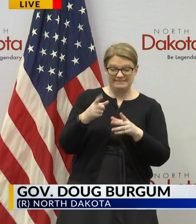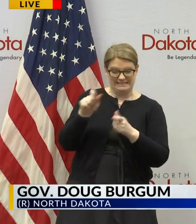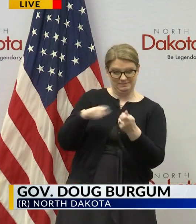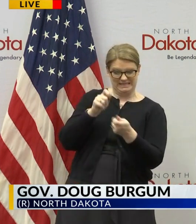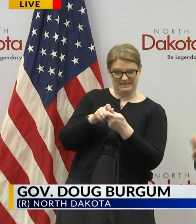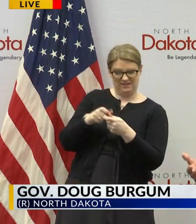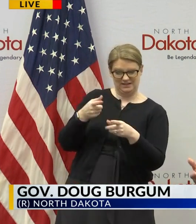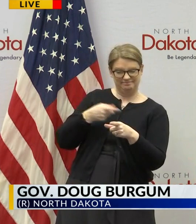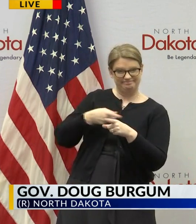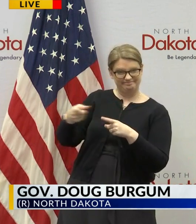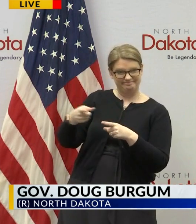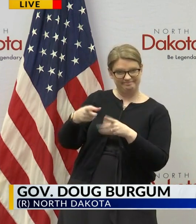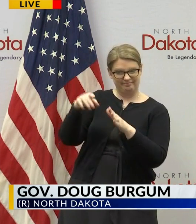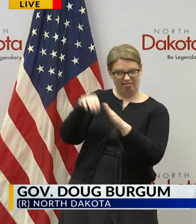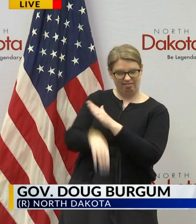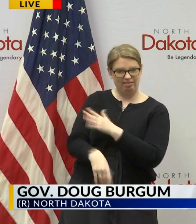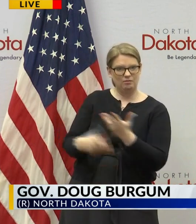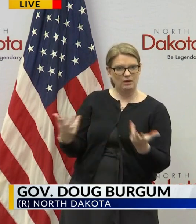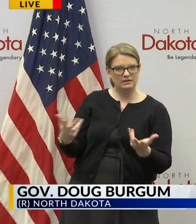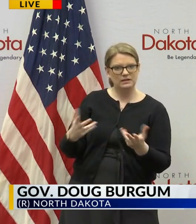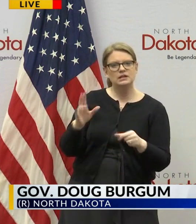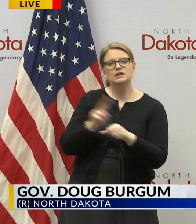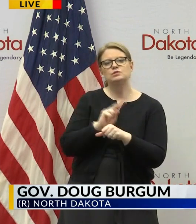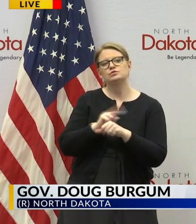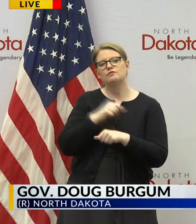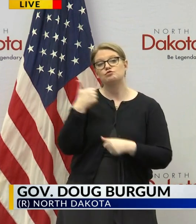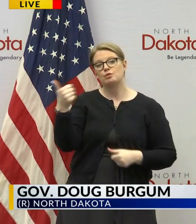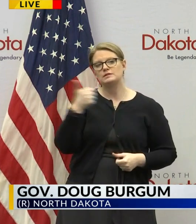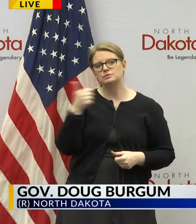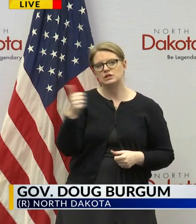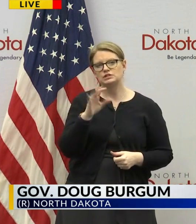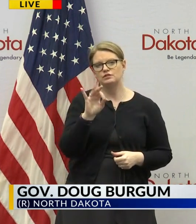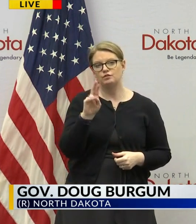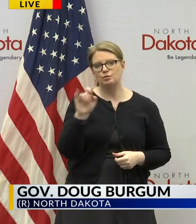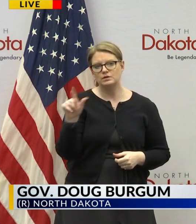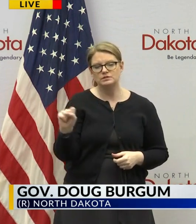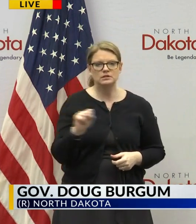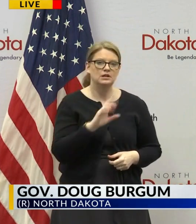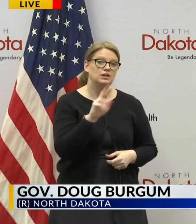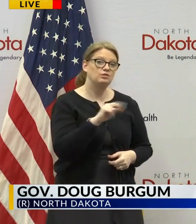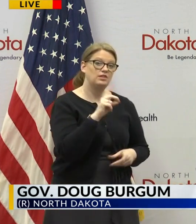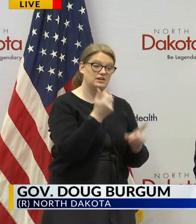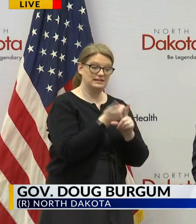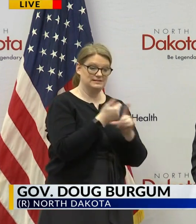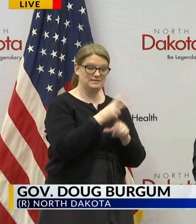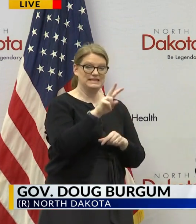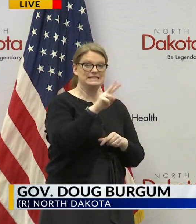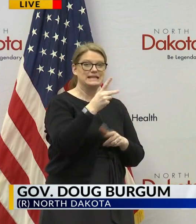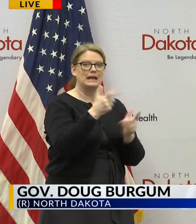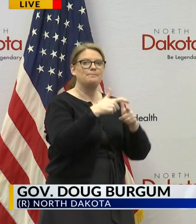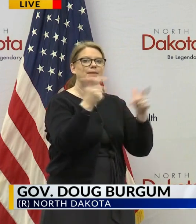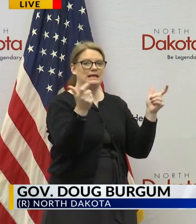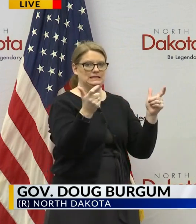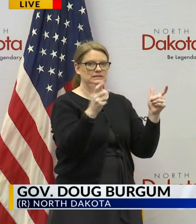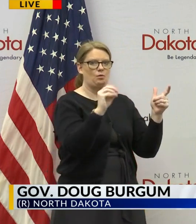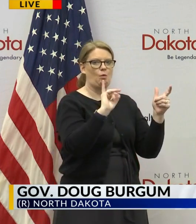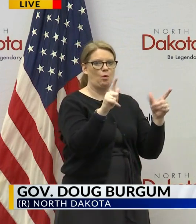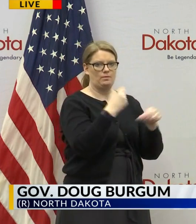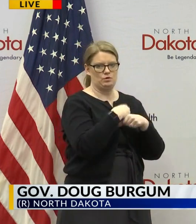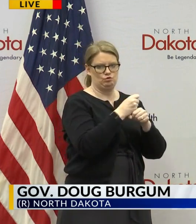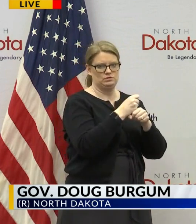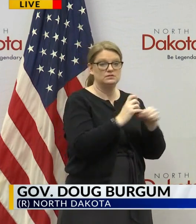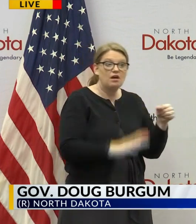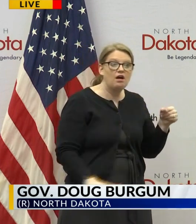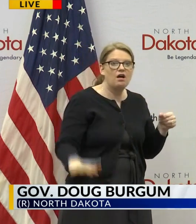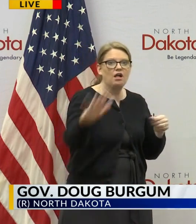shock drop has been in the use of transportation fuels North Dakota is the second largest oil producer in the